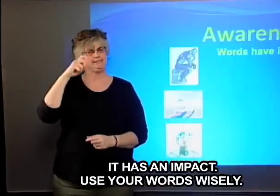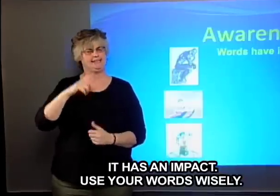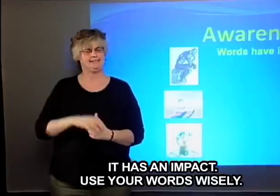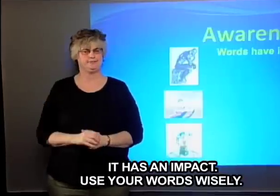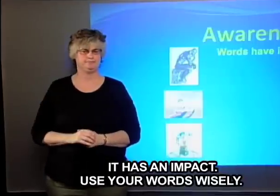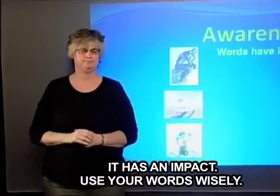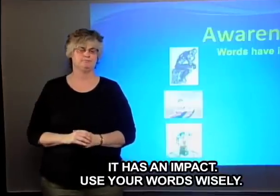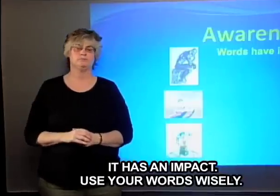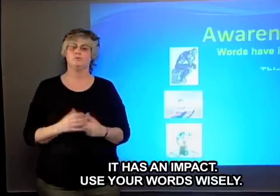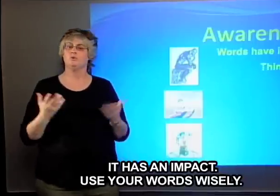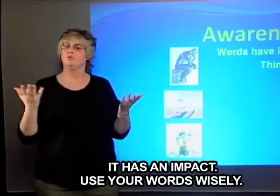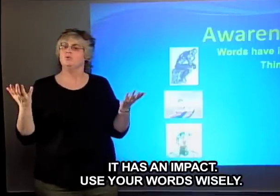wisely.